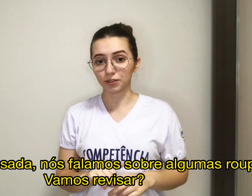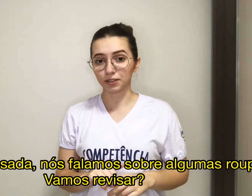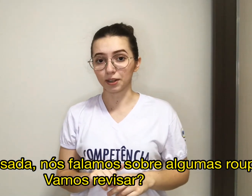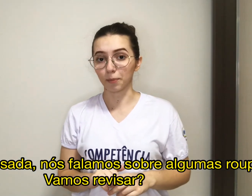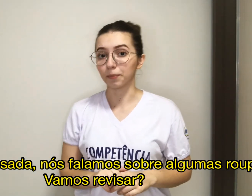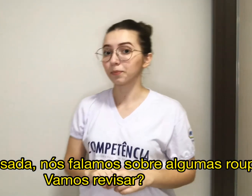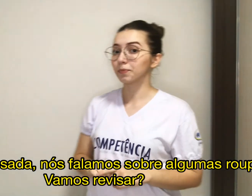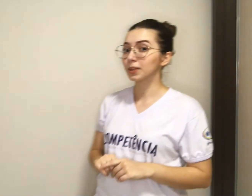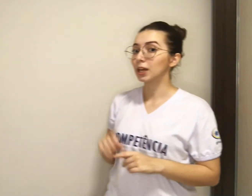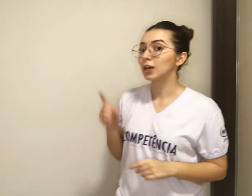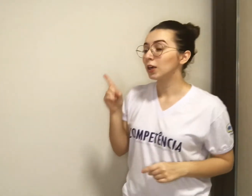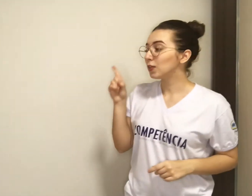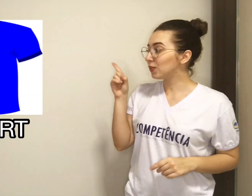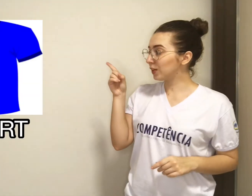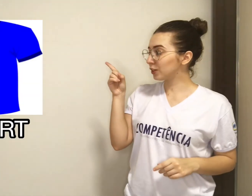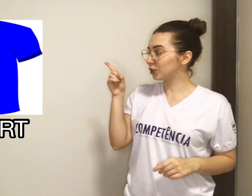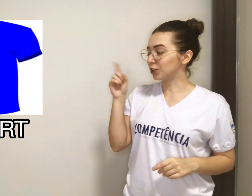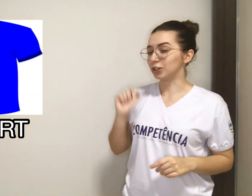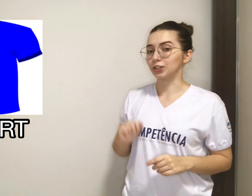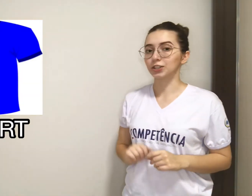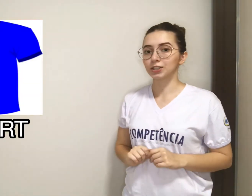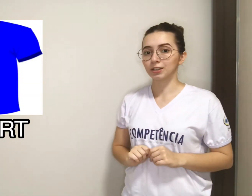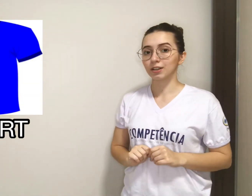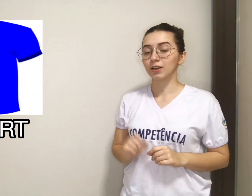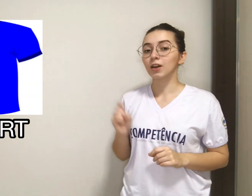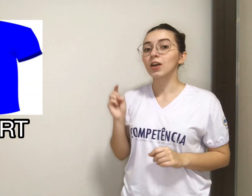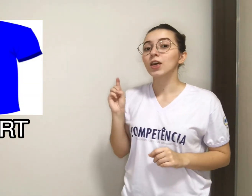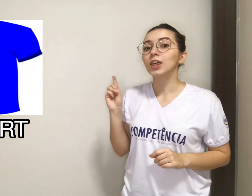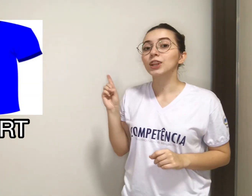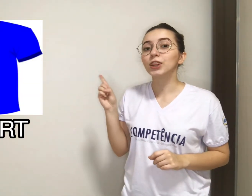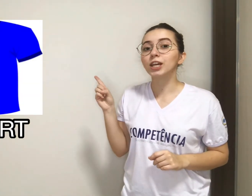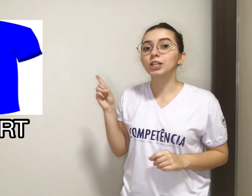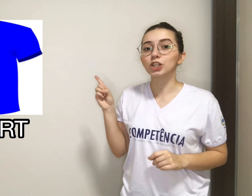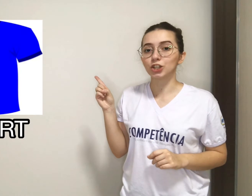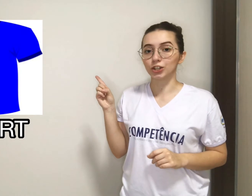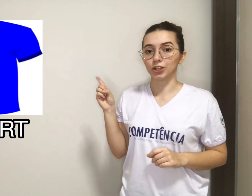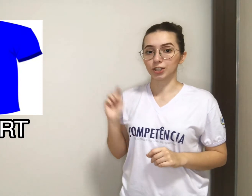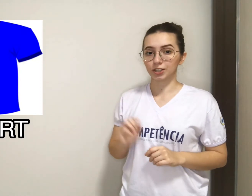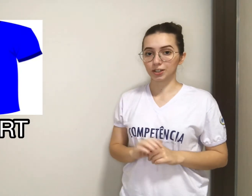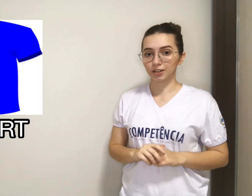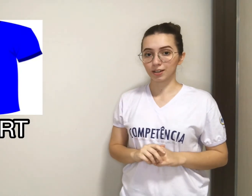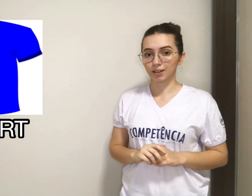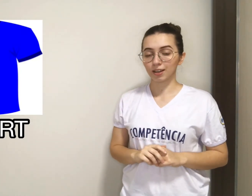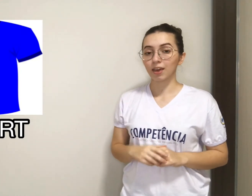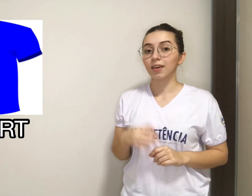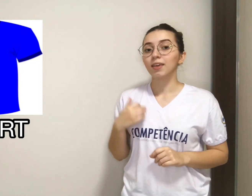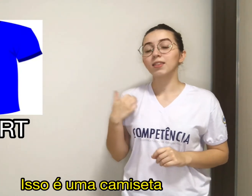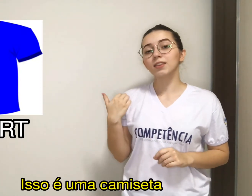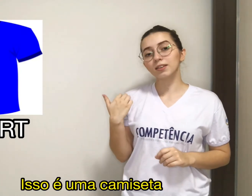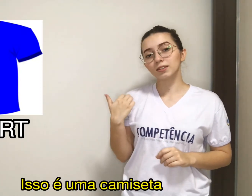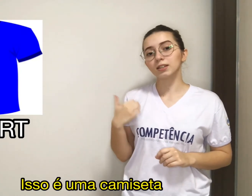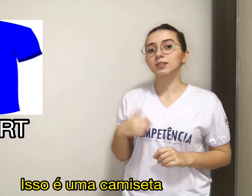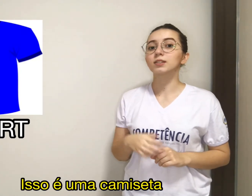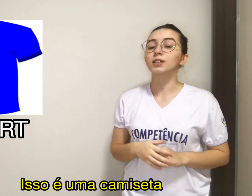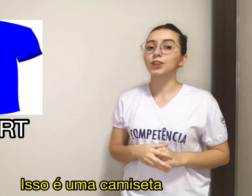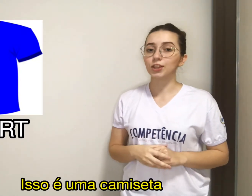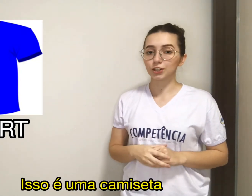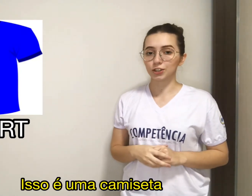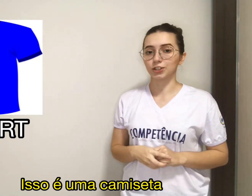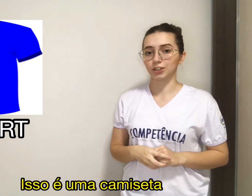them. T-shirt, this is a t-shirt.